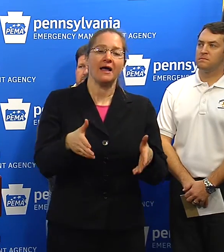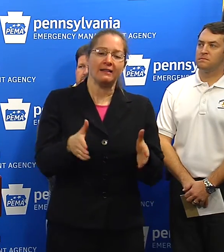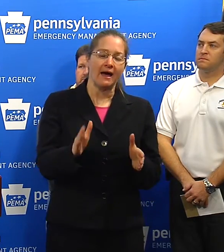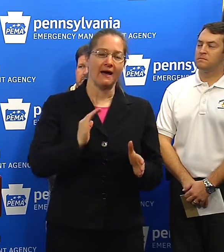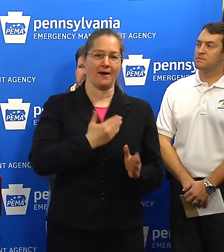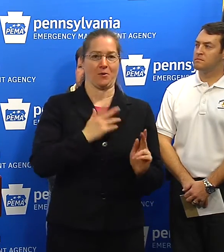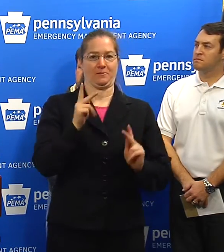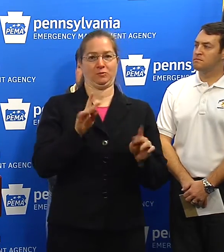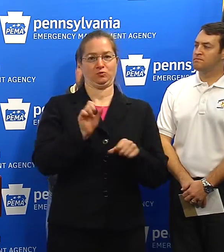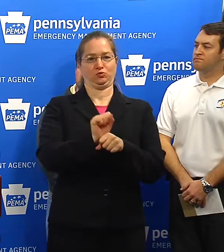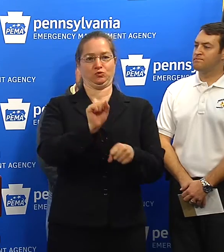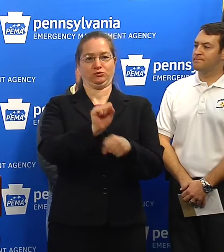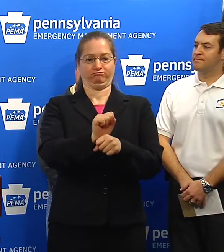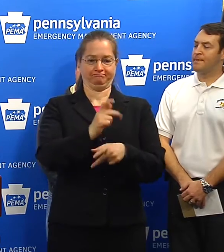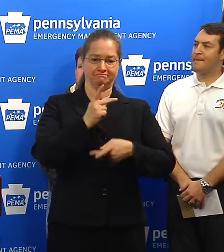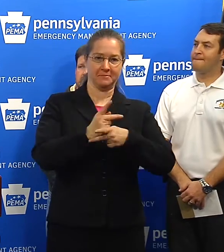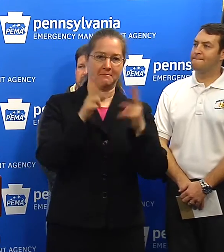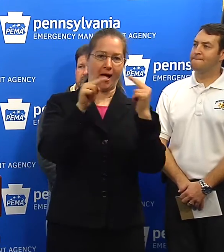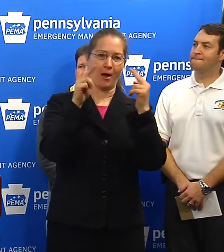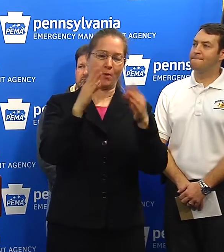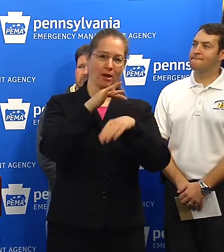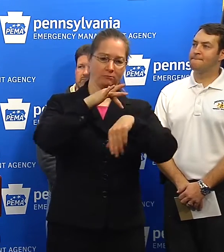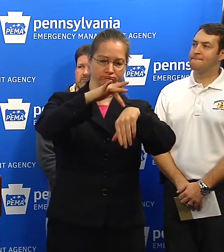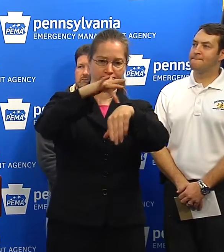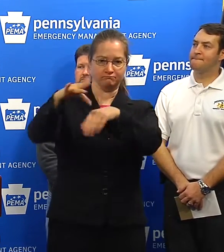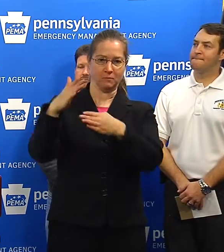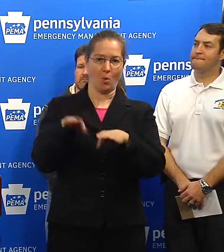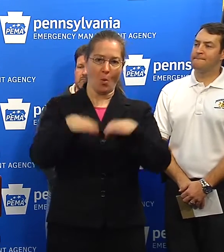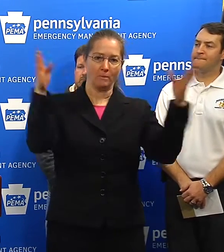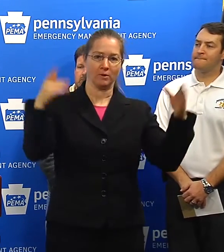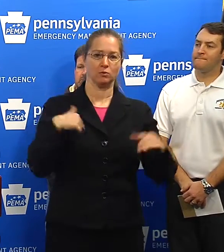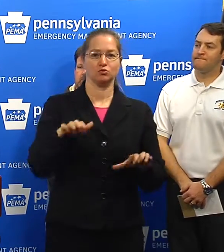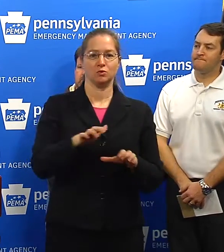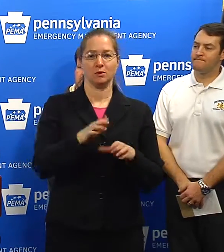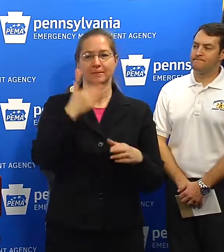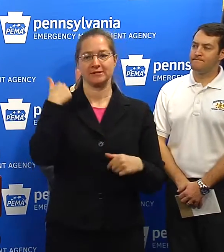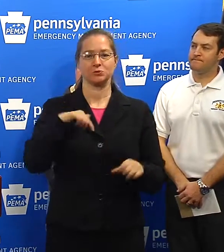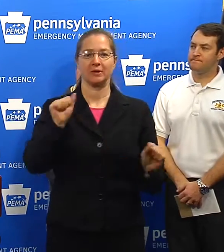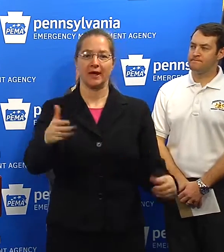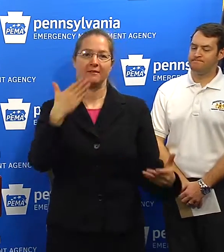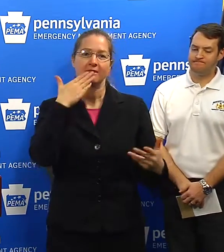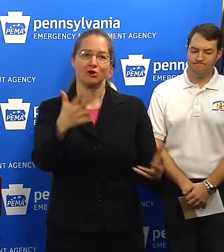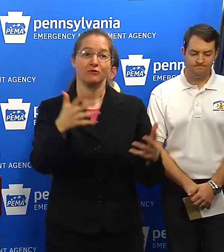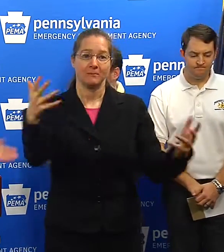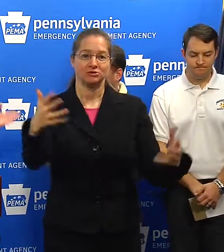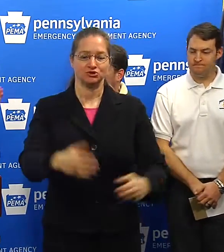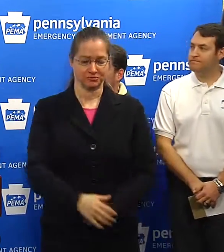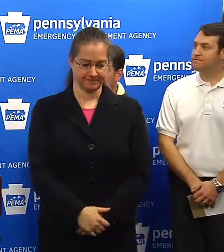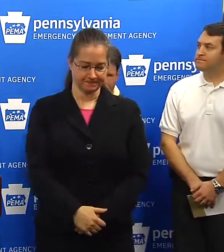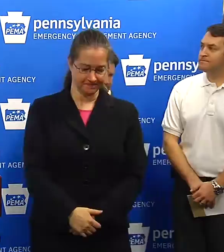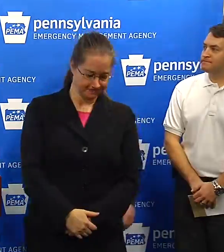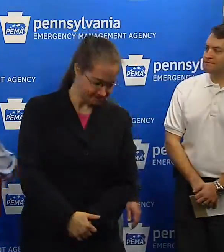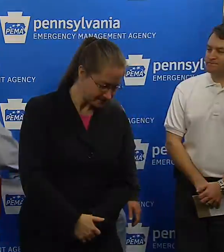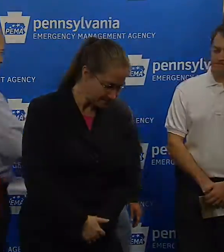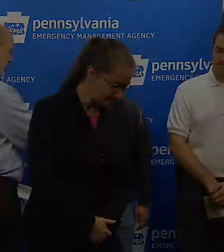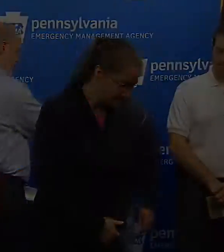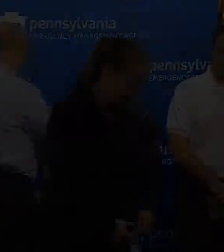do their jobs of trying to keep these highways open, and we'll do the best job we can. Thank you very much. Thank you very much.